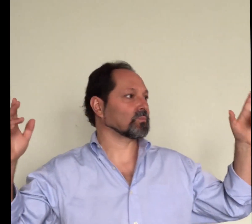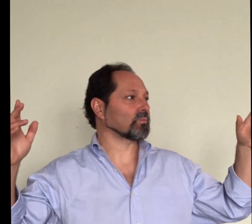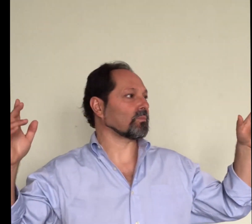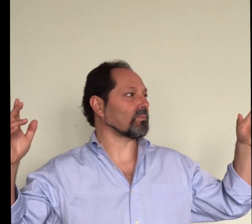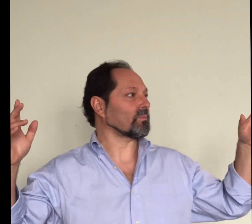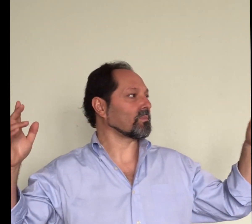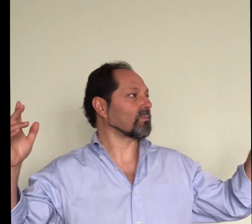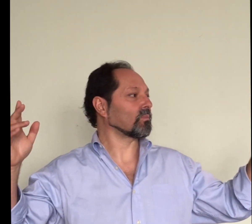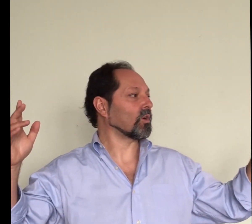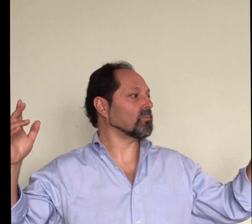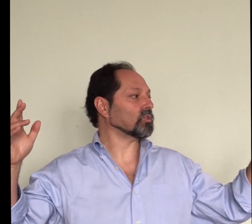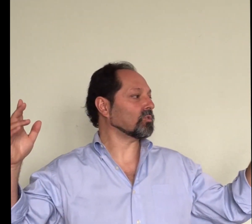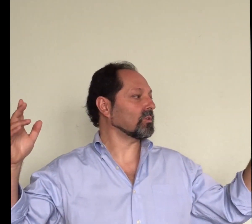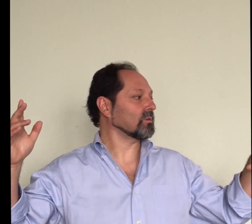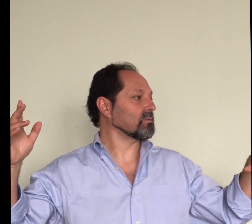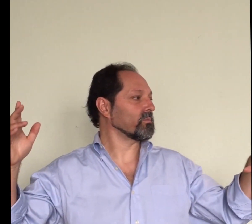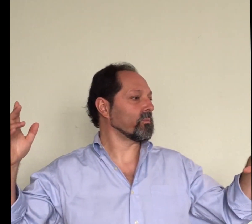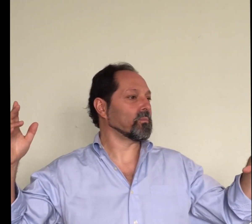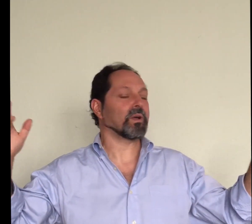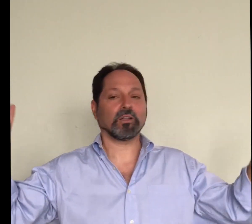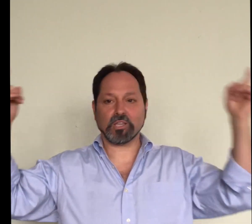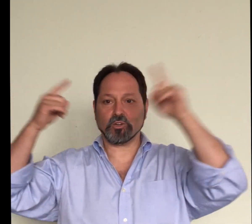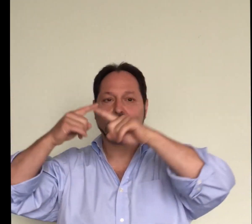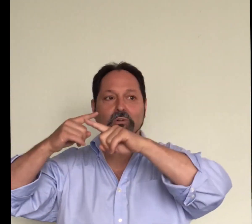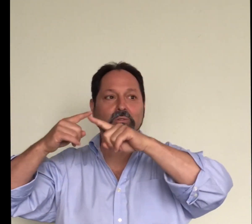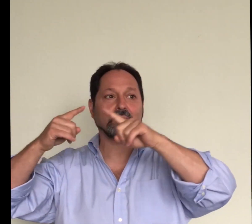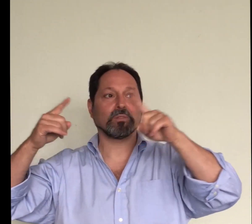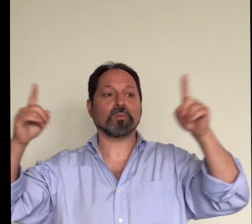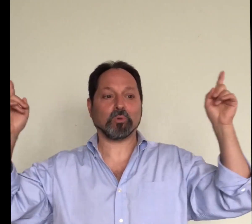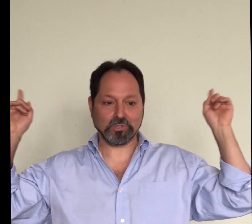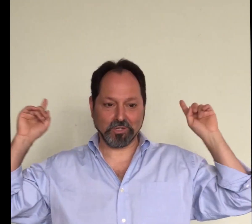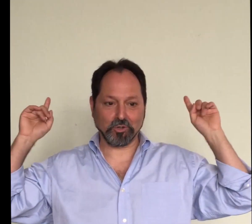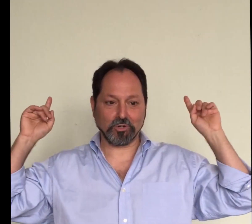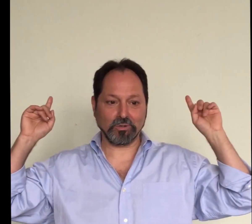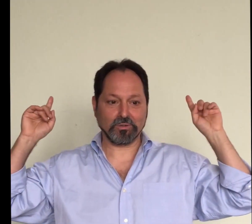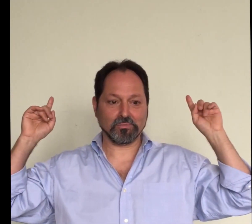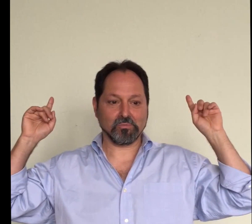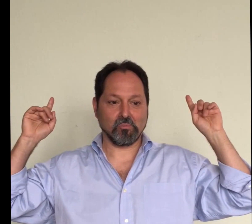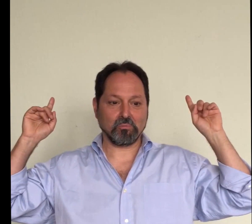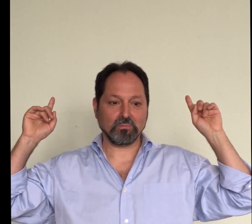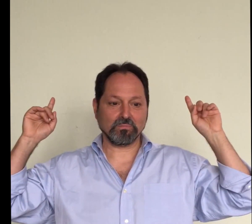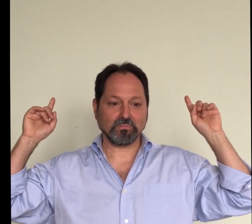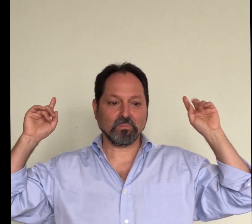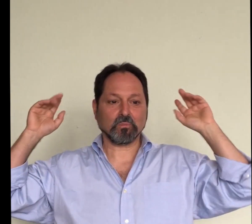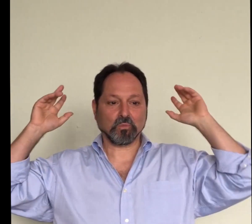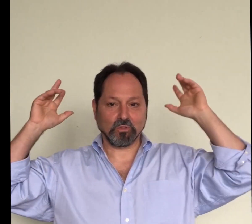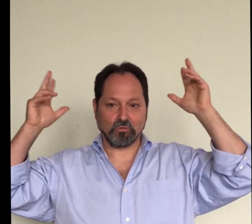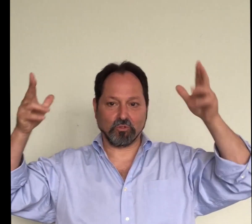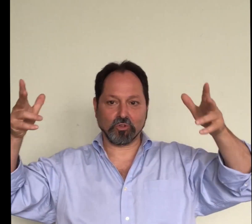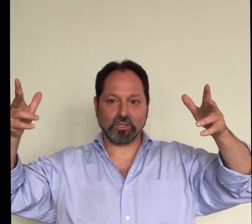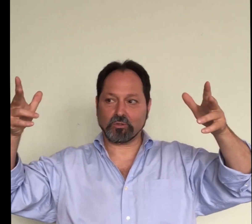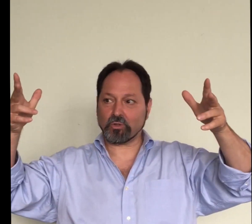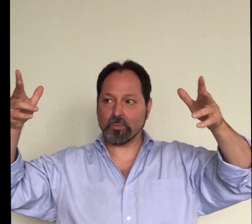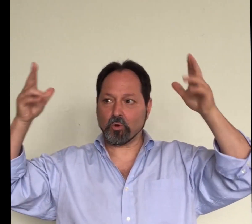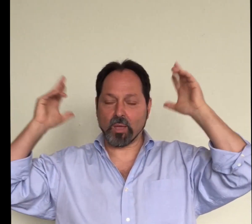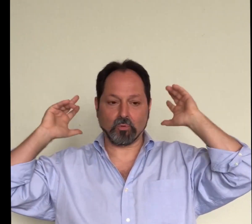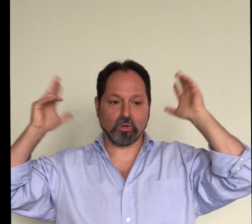know commissure anterior then posterior the fornical hippocampal